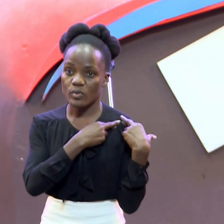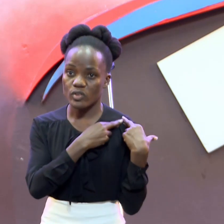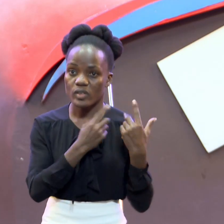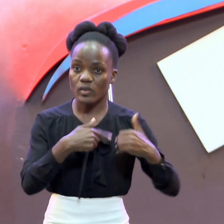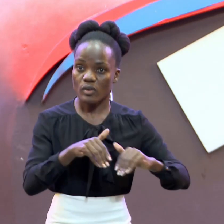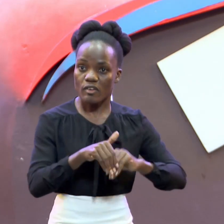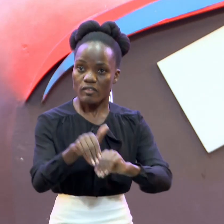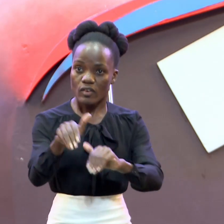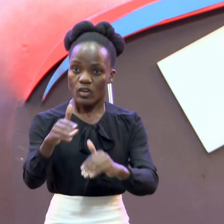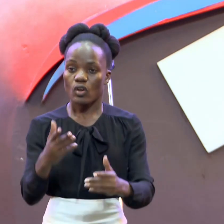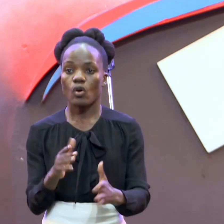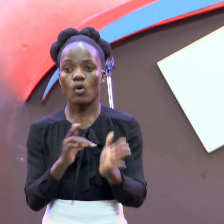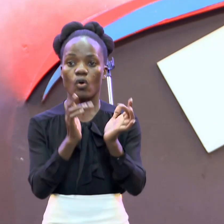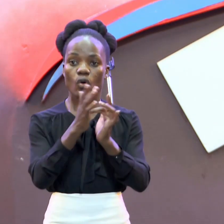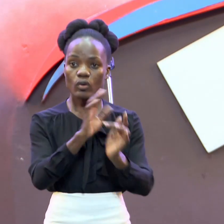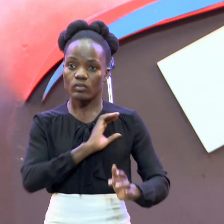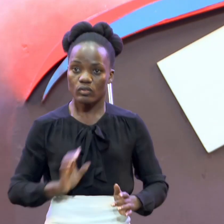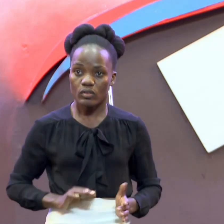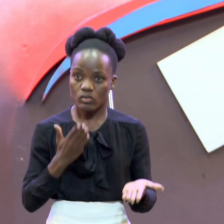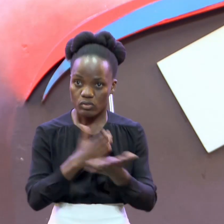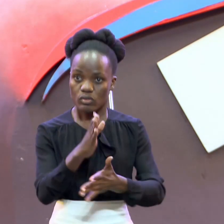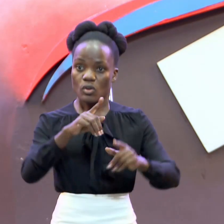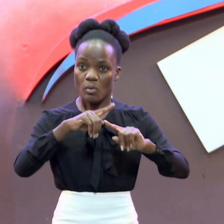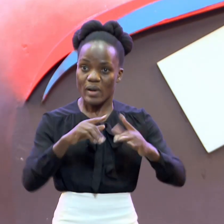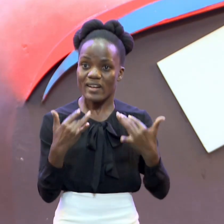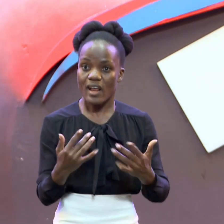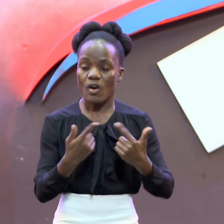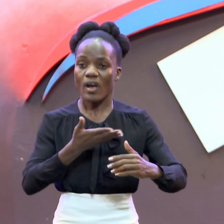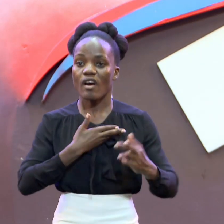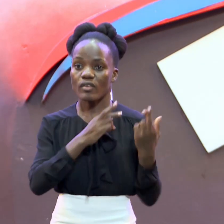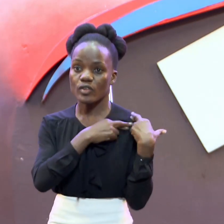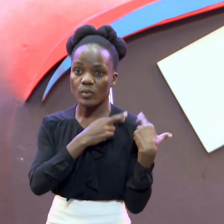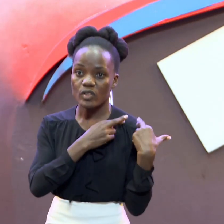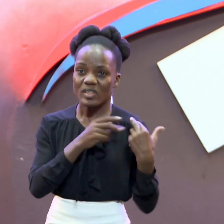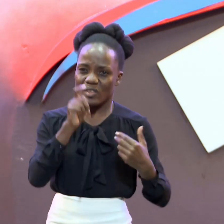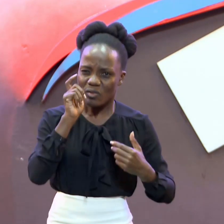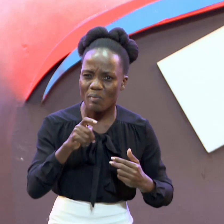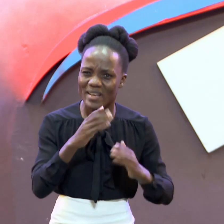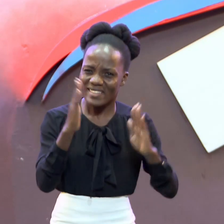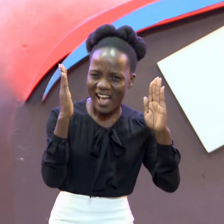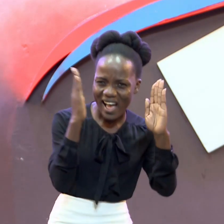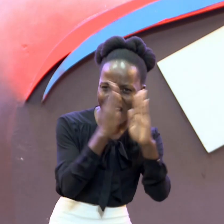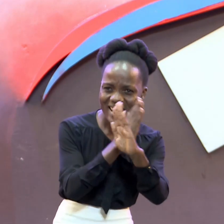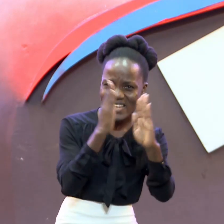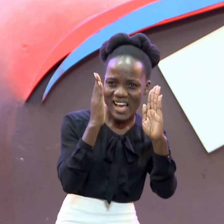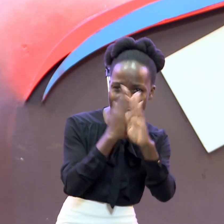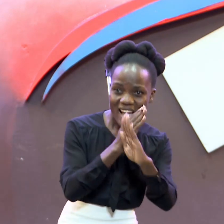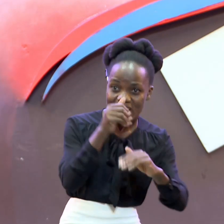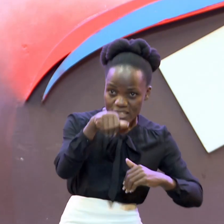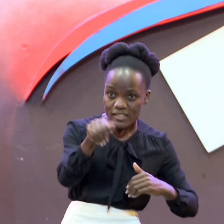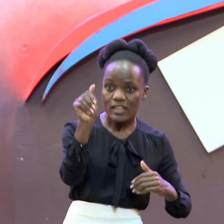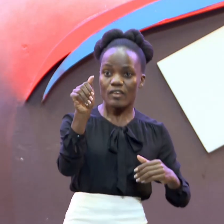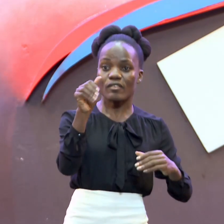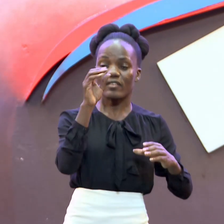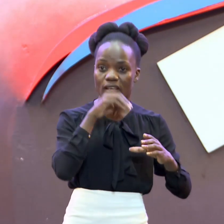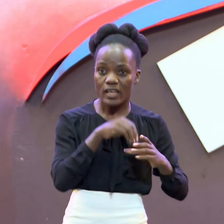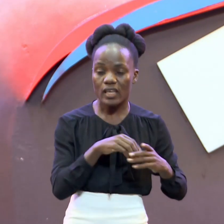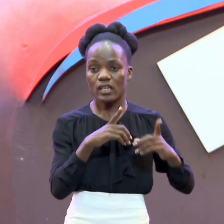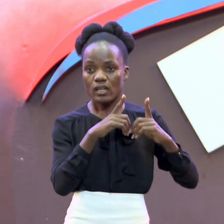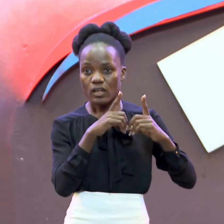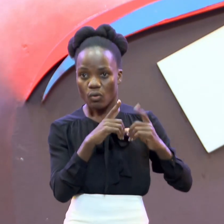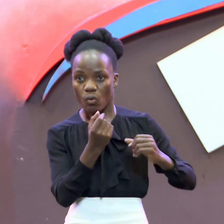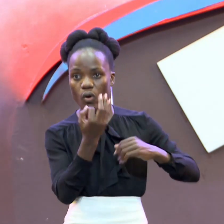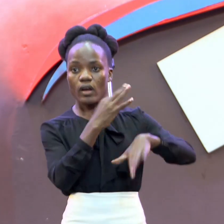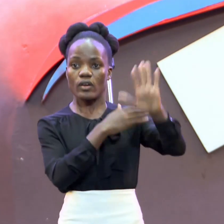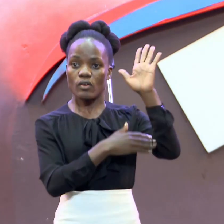Christ To make sure That we hide That we place The Word of God Into our hearts